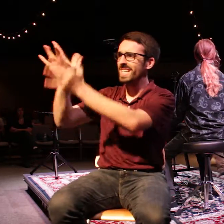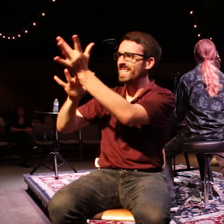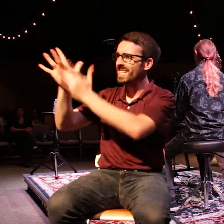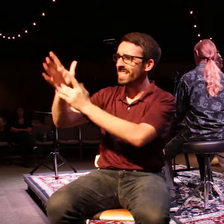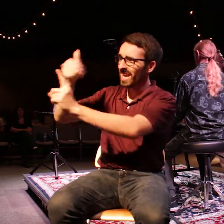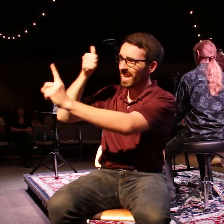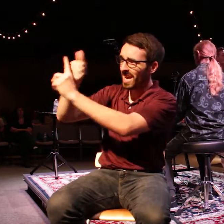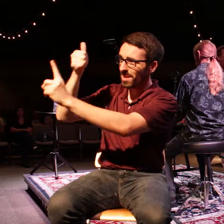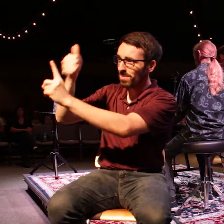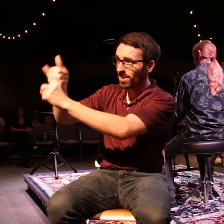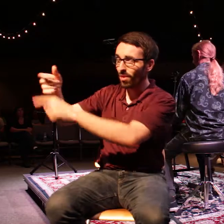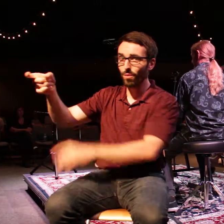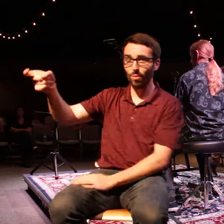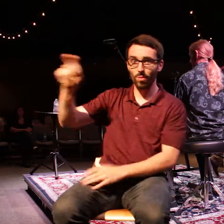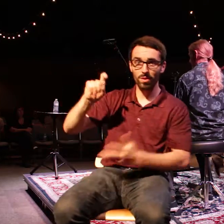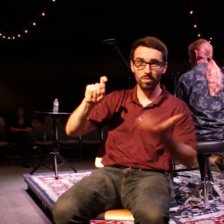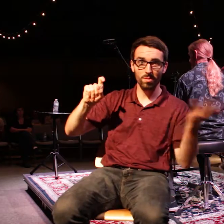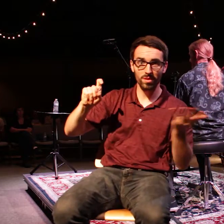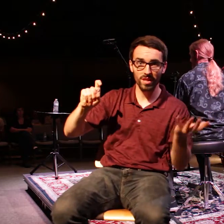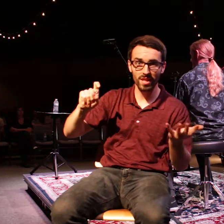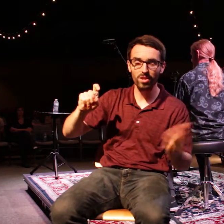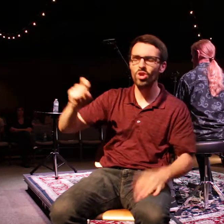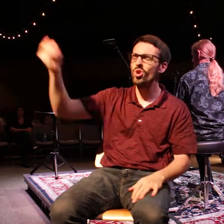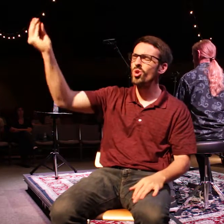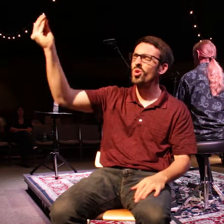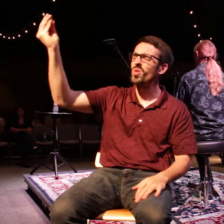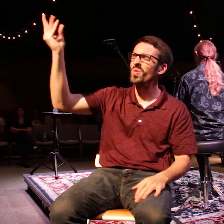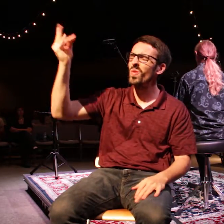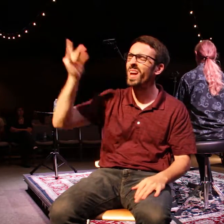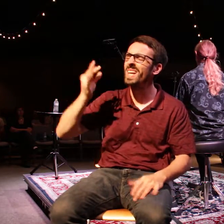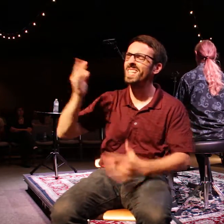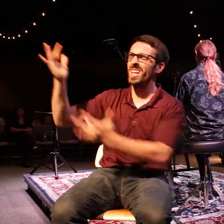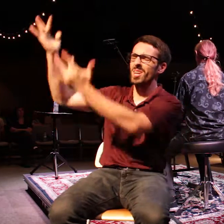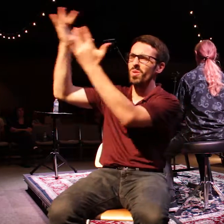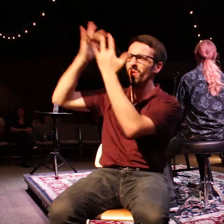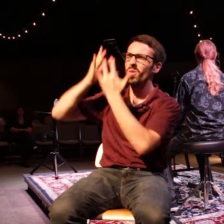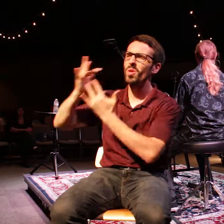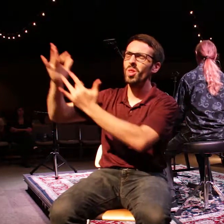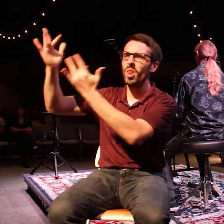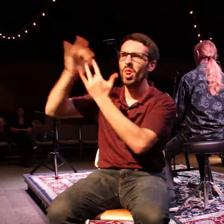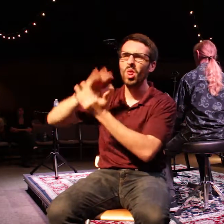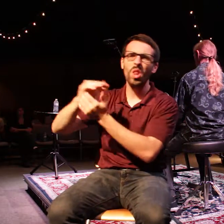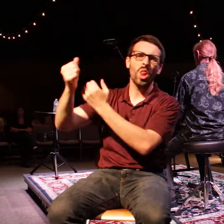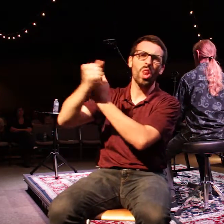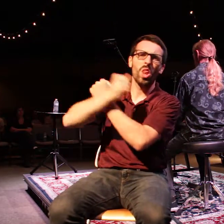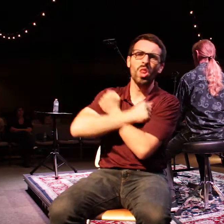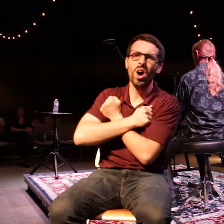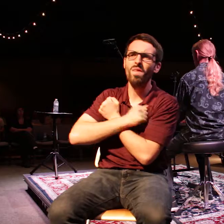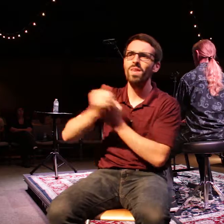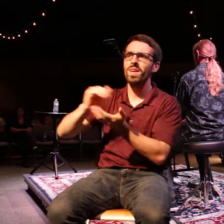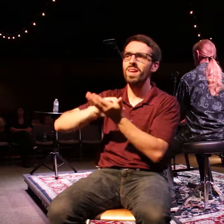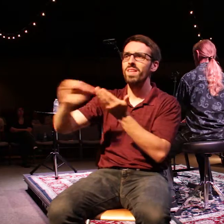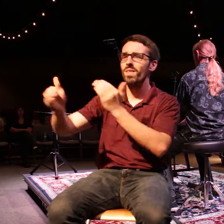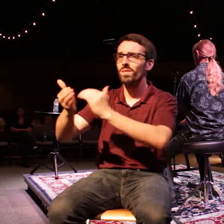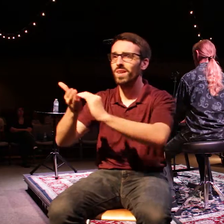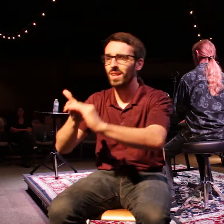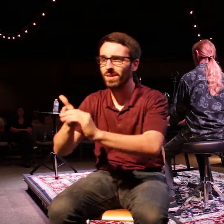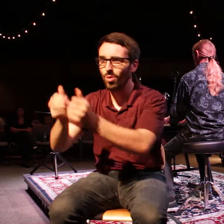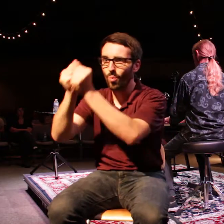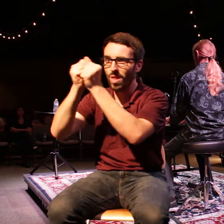from him grace and love and forgiveness without working for it.